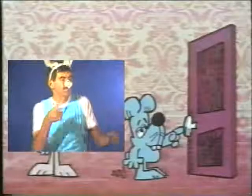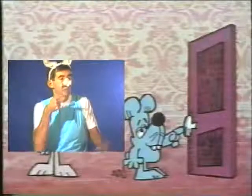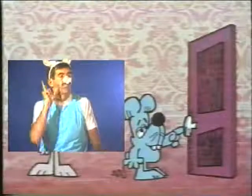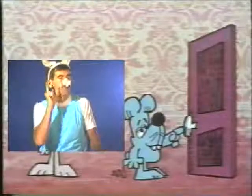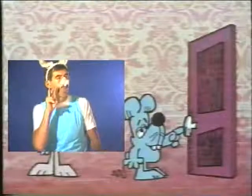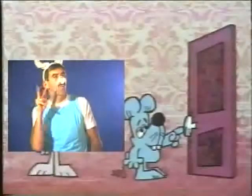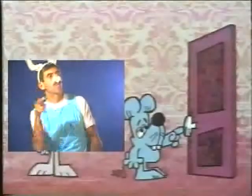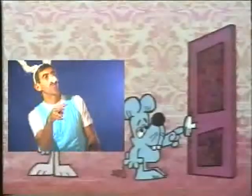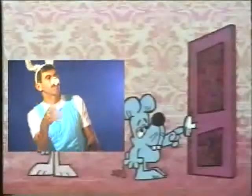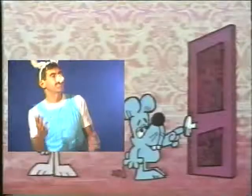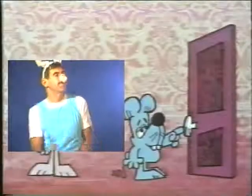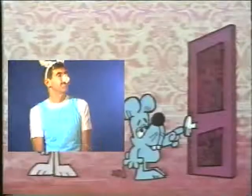Nothing. I just looked.